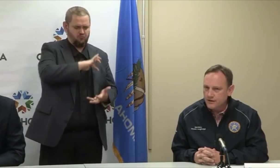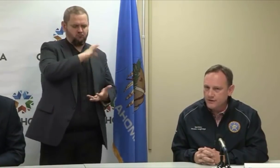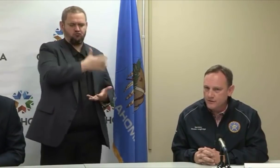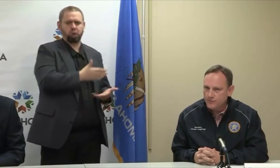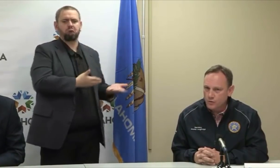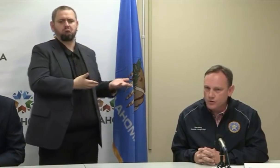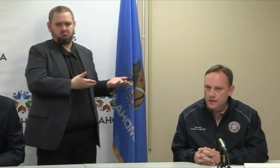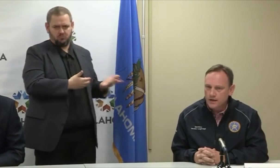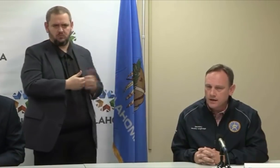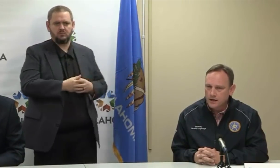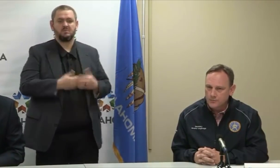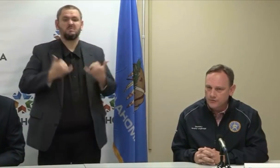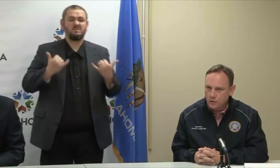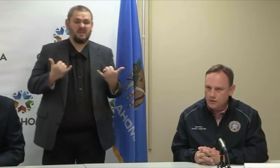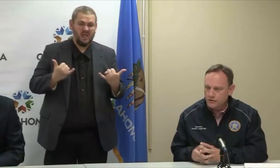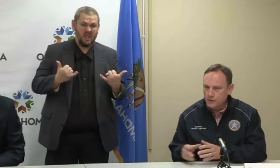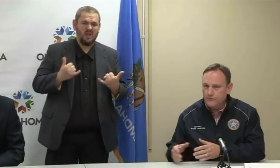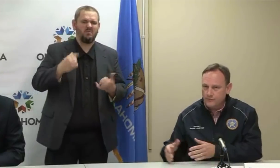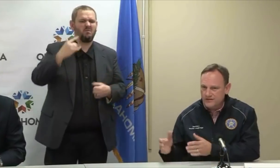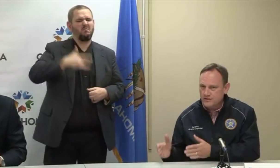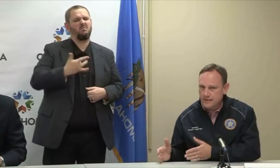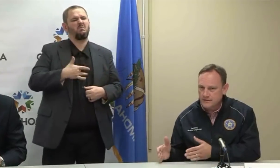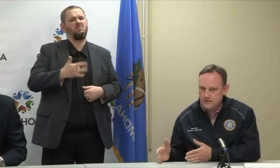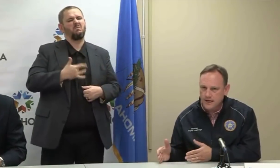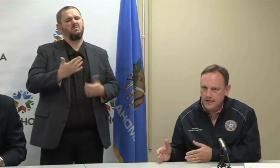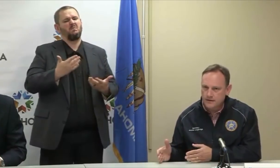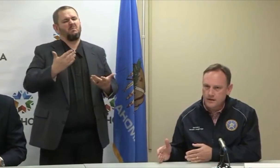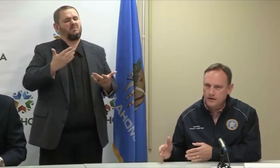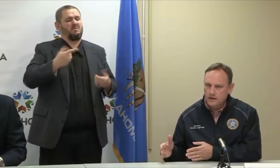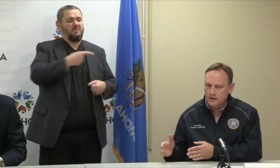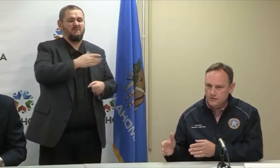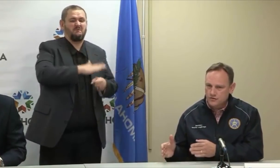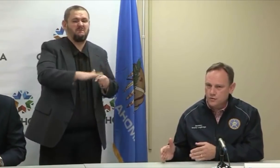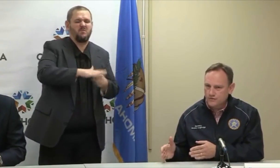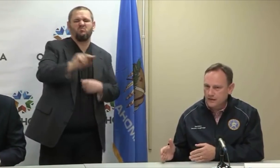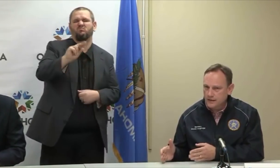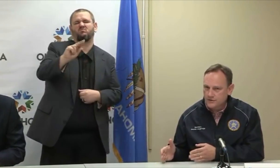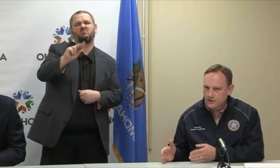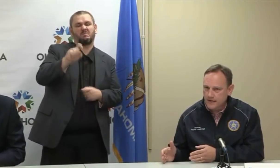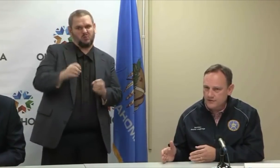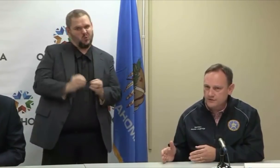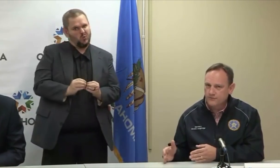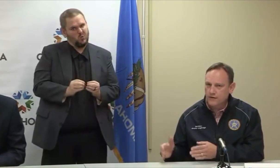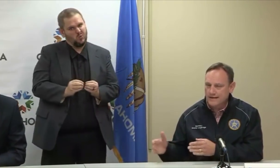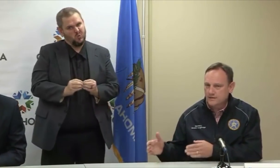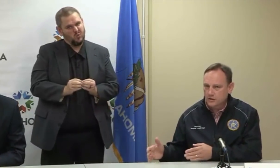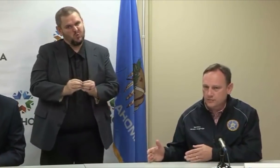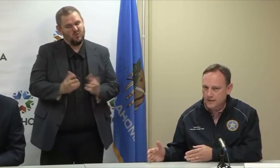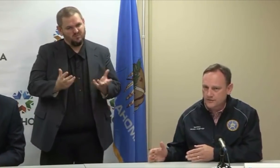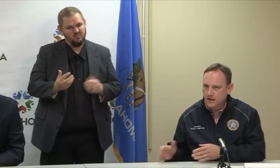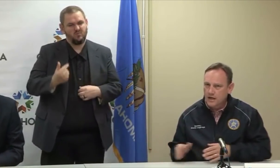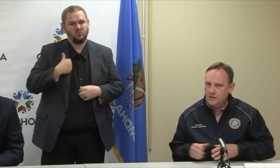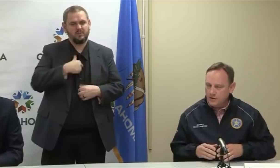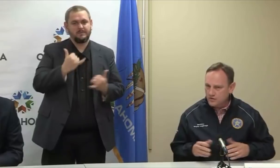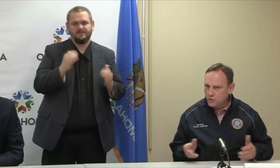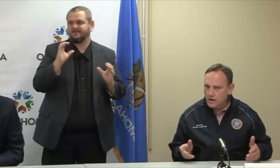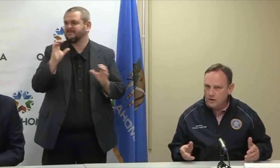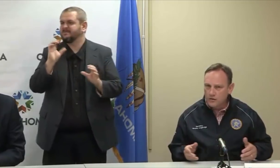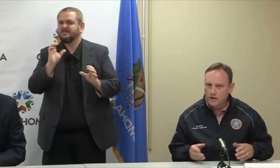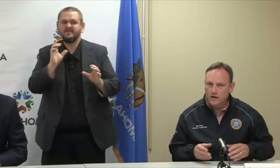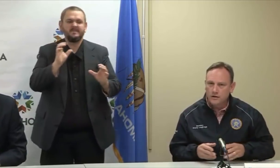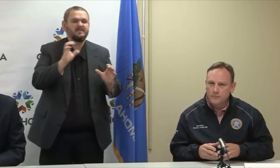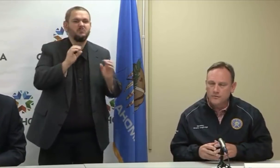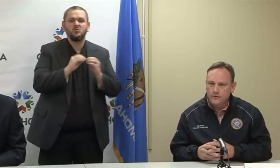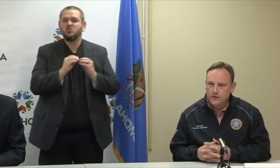be sufficient and therefore are moving quickly, both from the state side to source ventilation capacity for ICU beds, but as